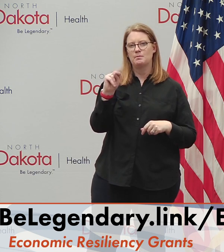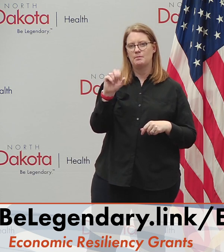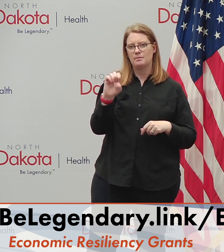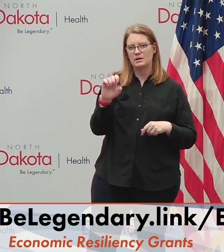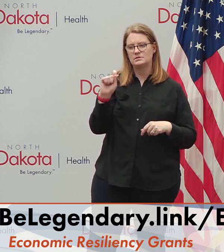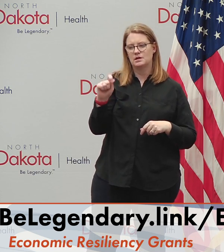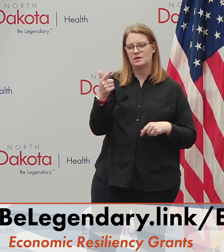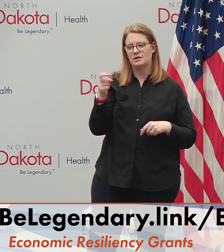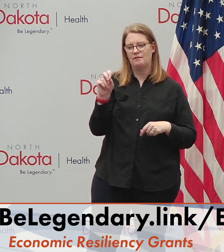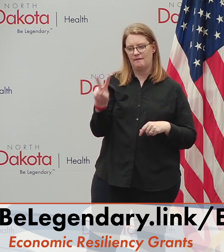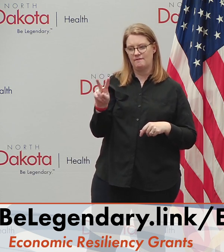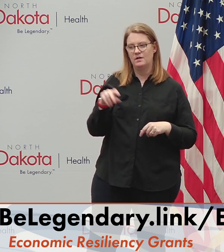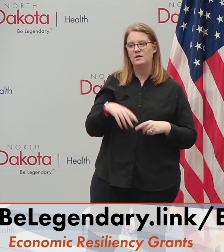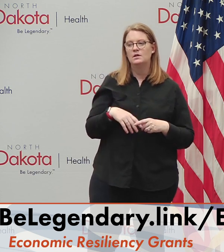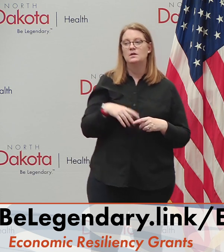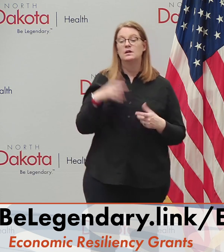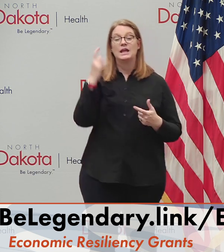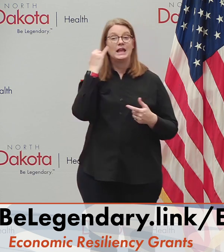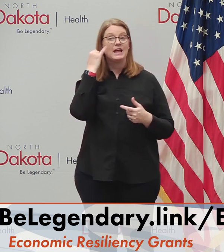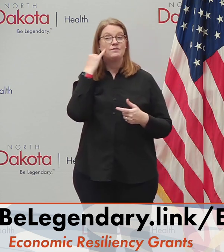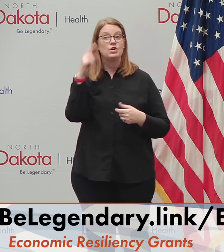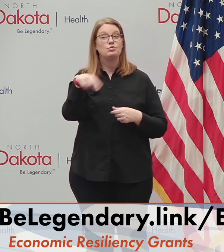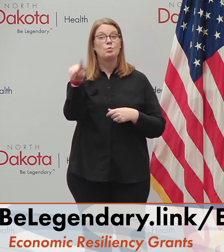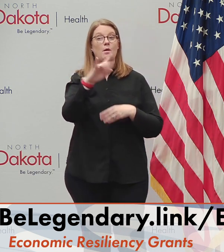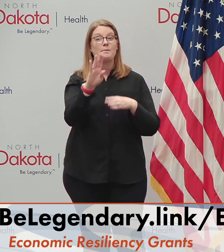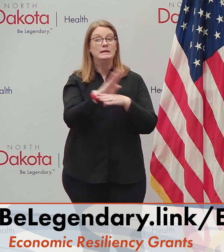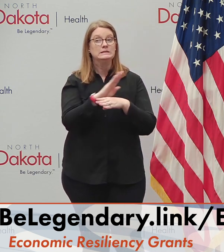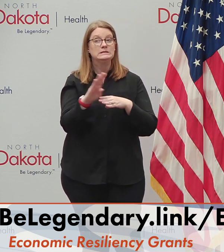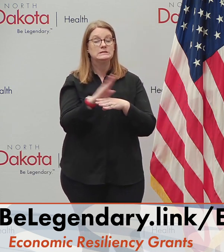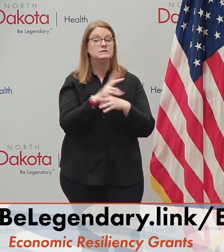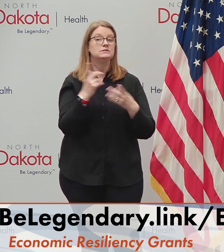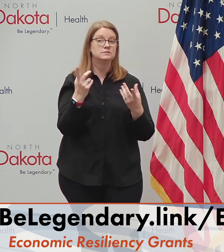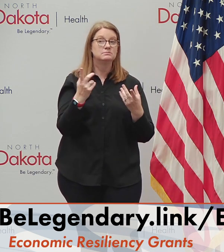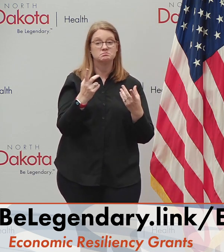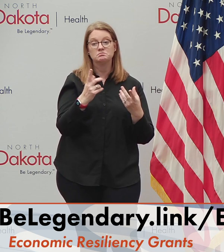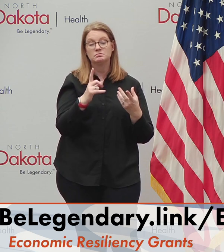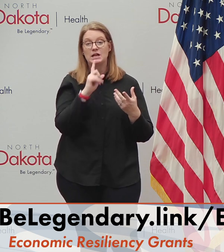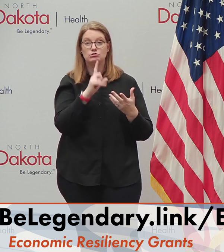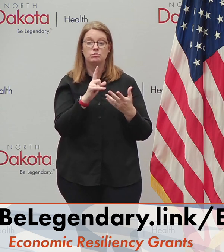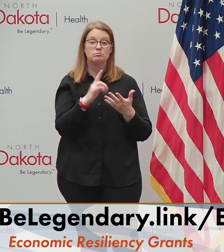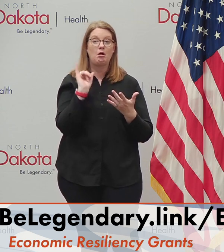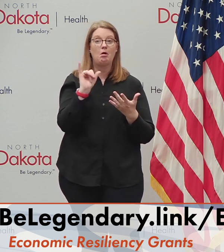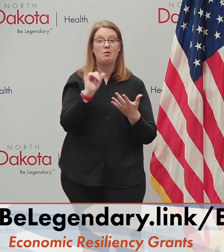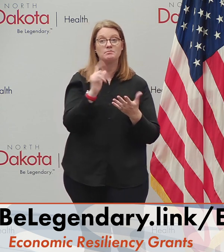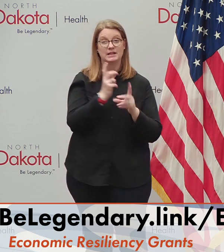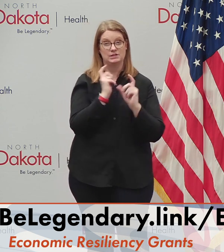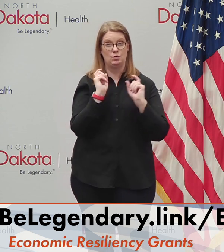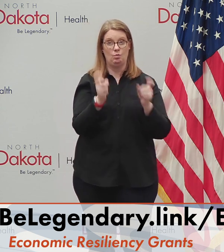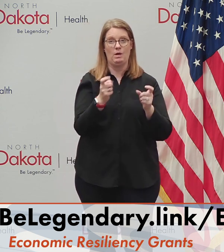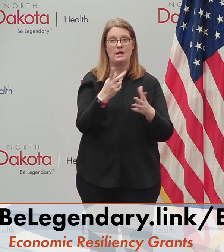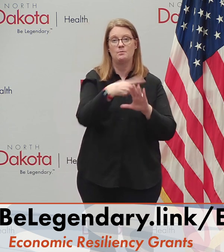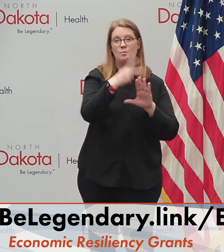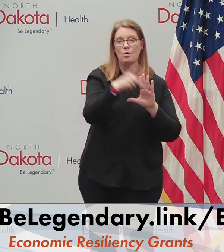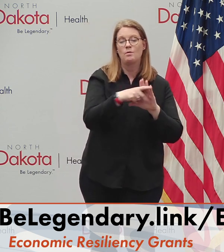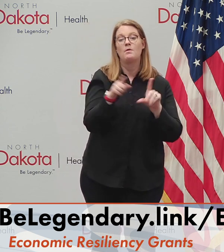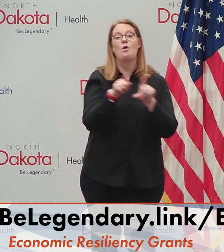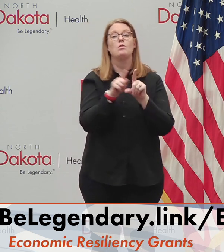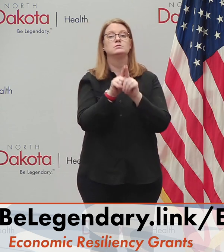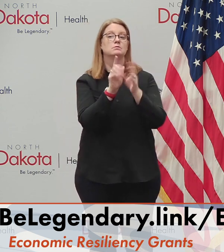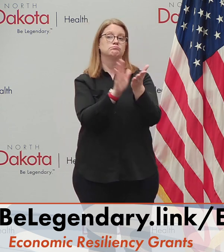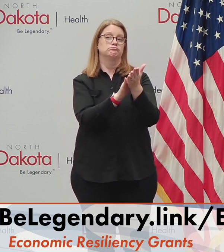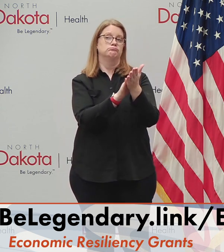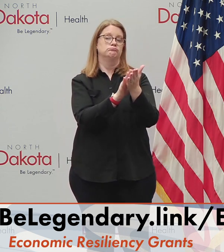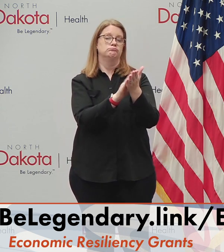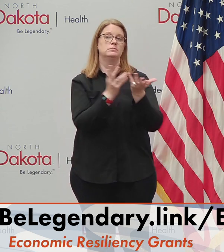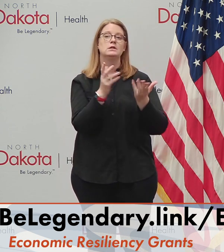website. But, again, if you're one of those businesses, make sure you learn more about this grant program. Also, I'll give a shout-out, too, that in addition to that,